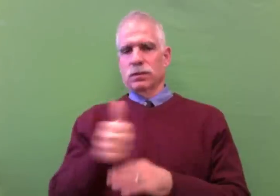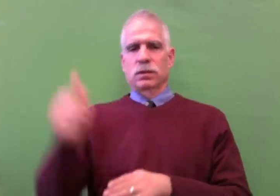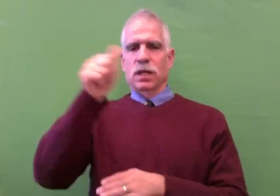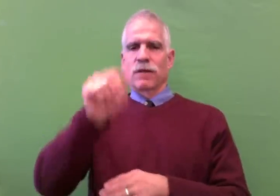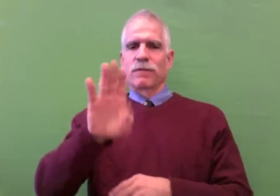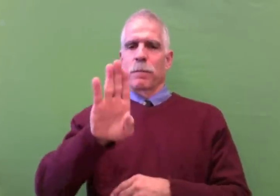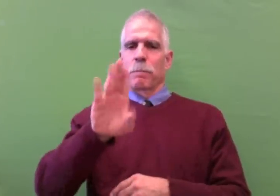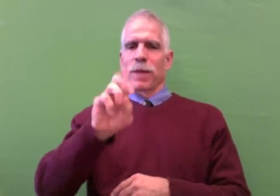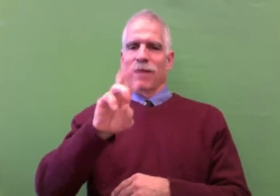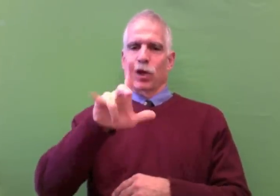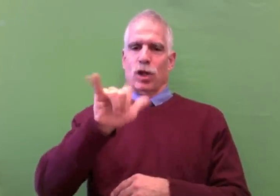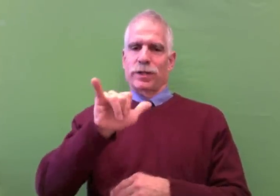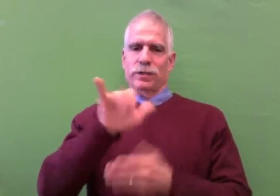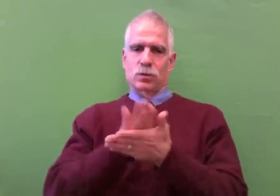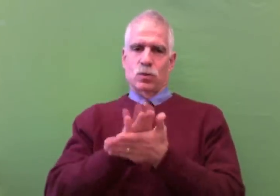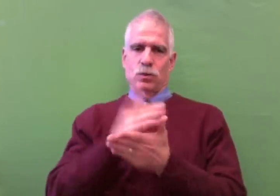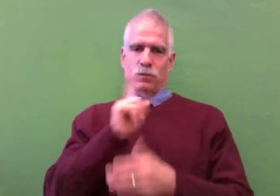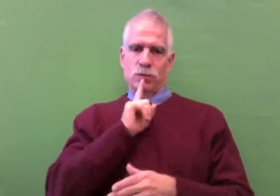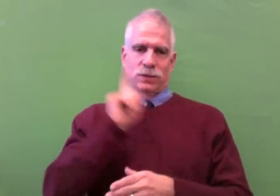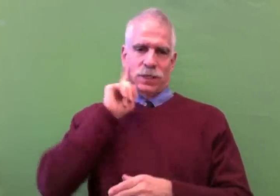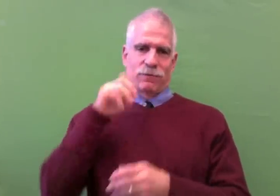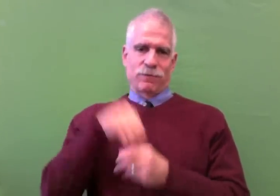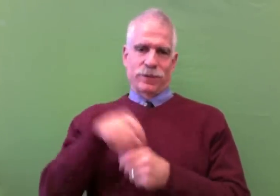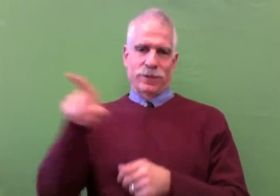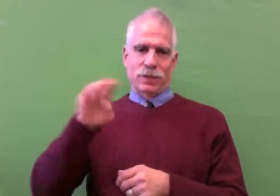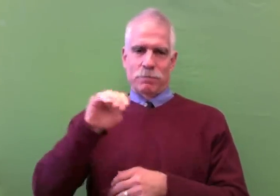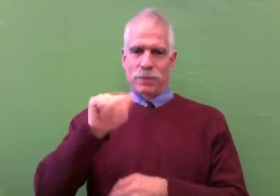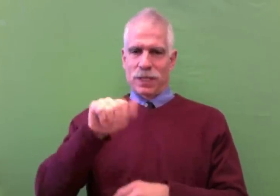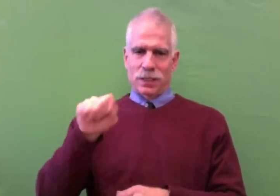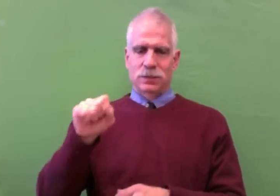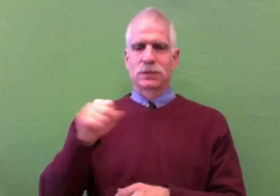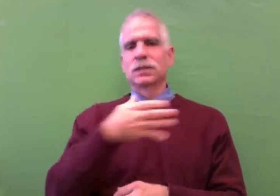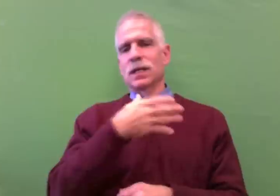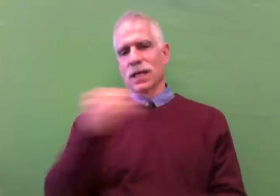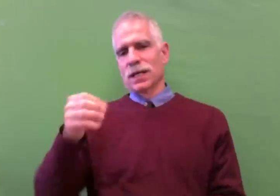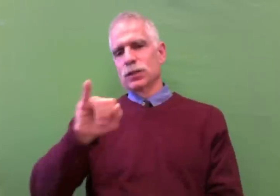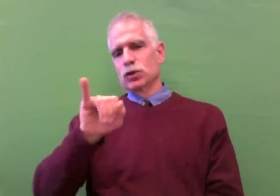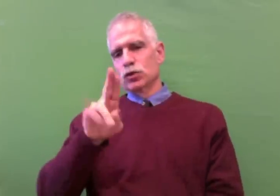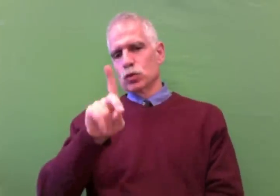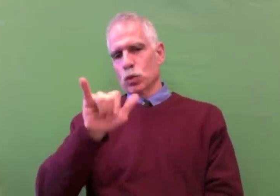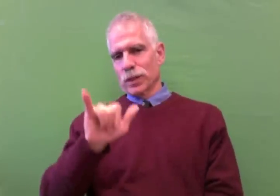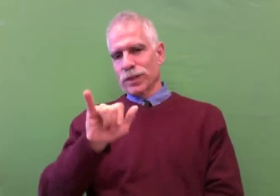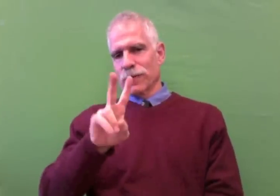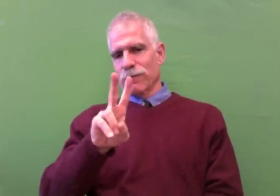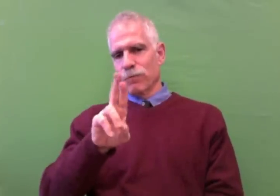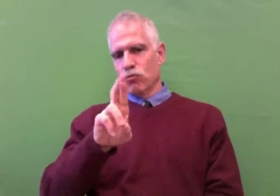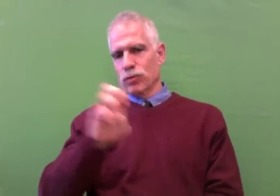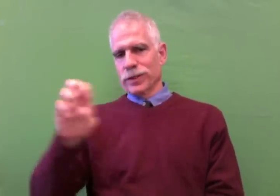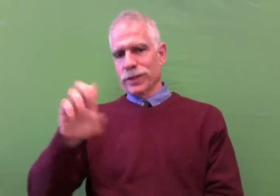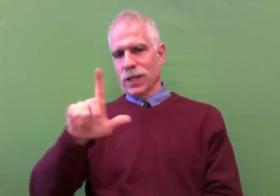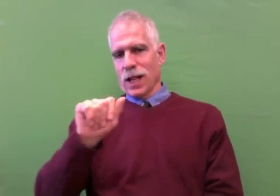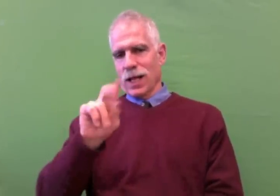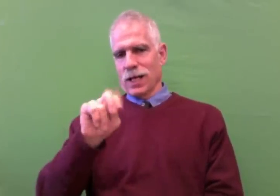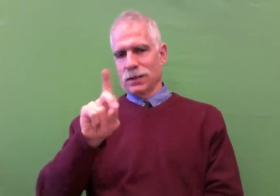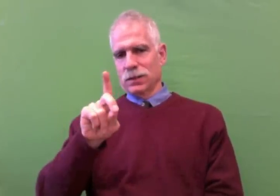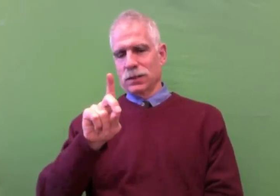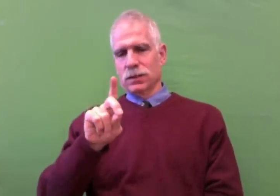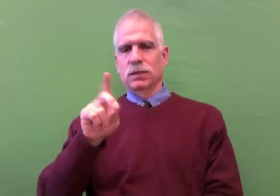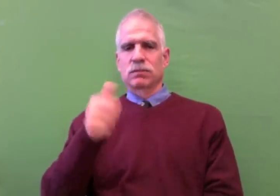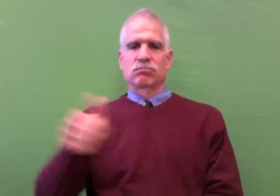Mark Carlson, from the Beverly School for the Deaf in Massachusetts. And we also had Judy Vreeland,